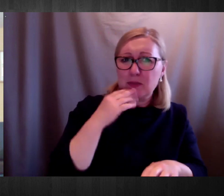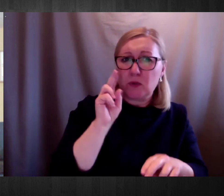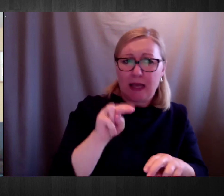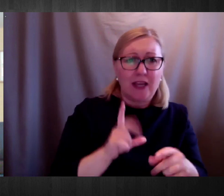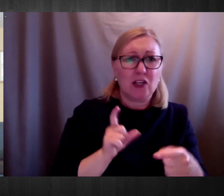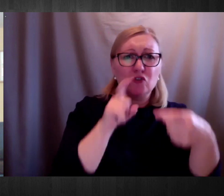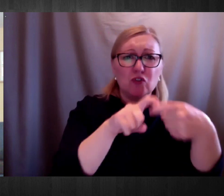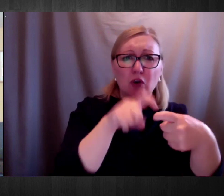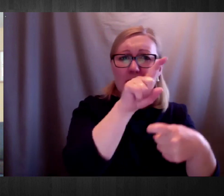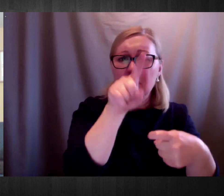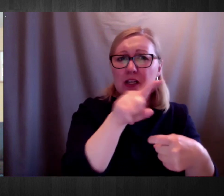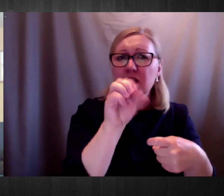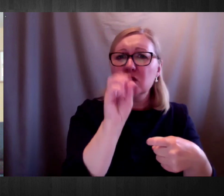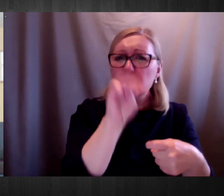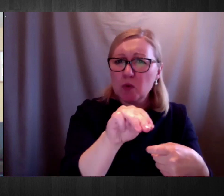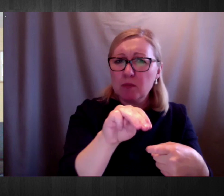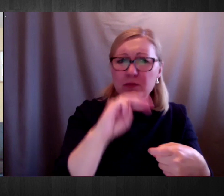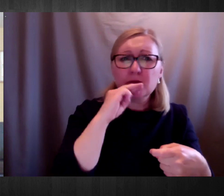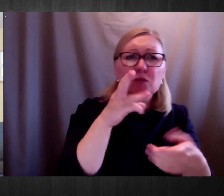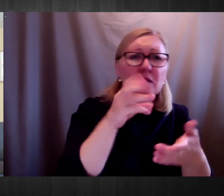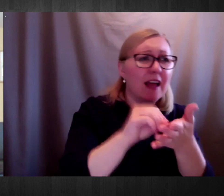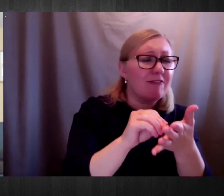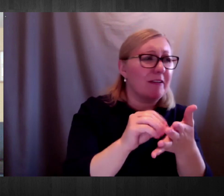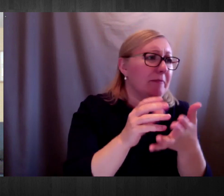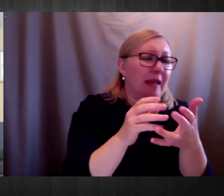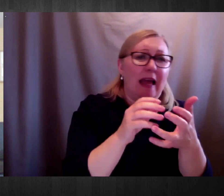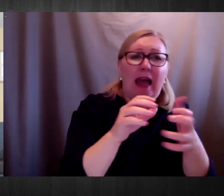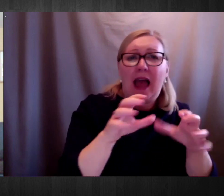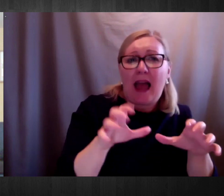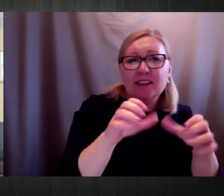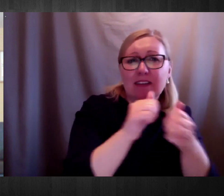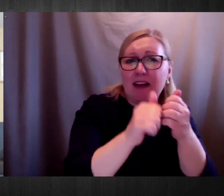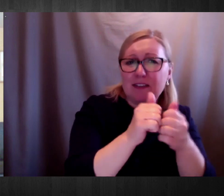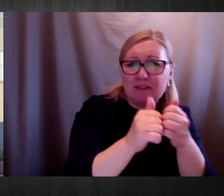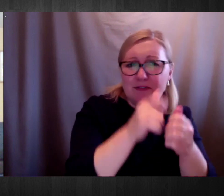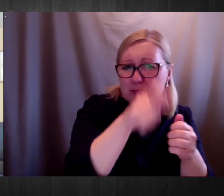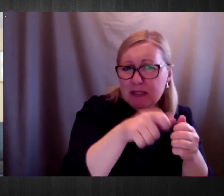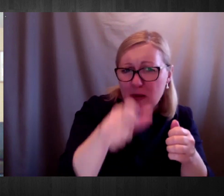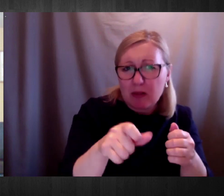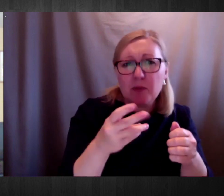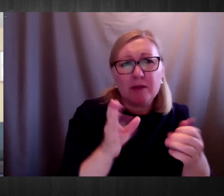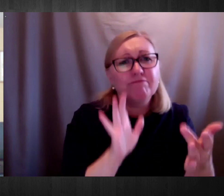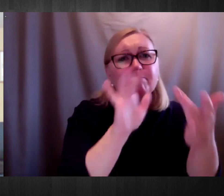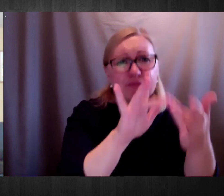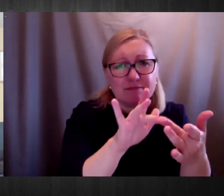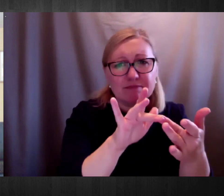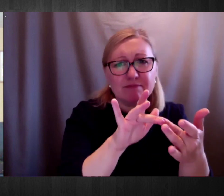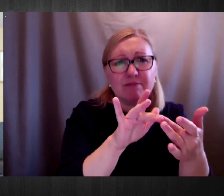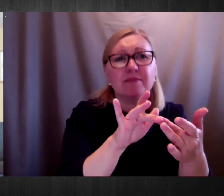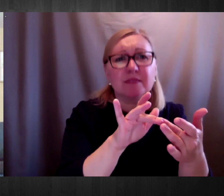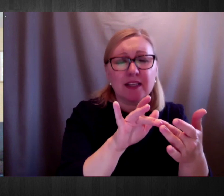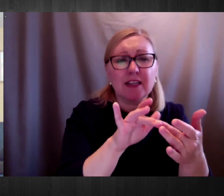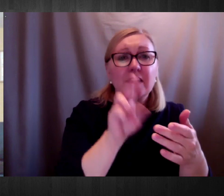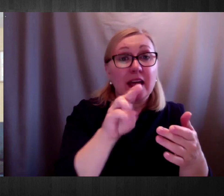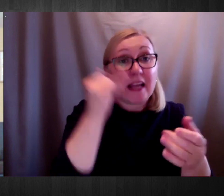in our IT projects come together and they share ideas